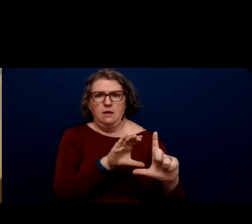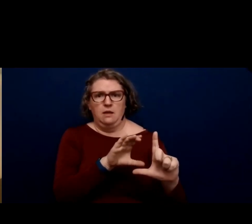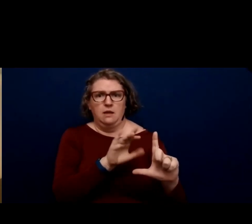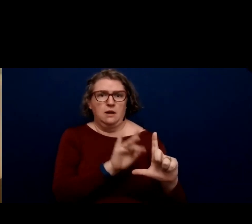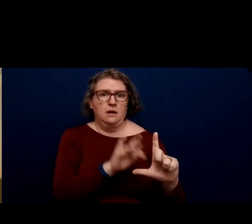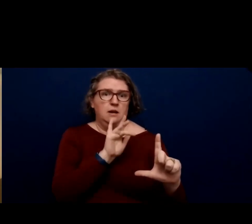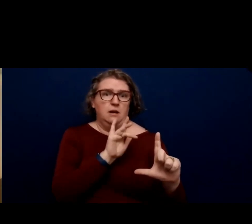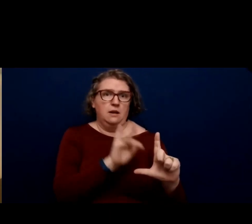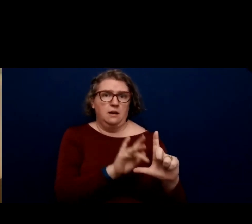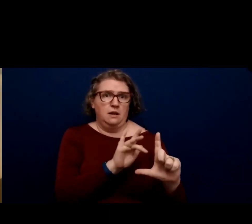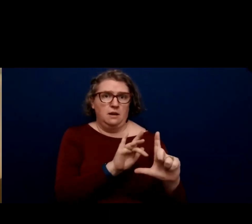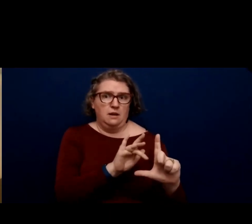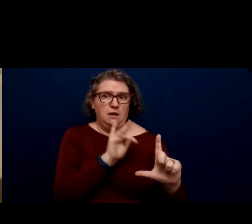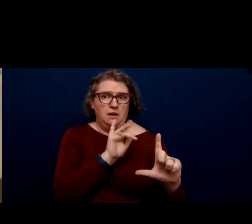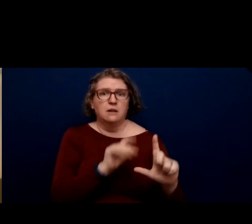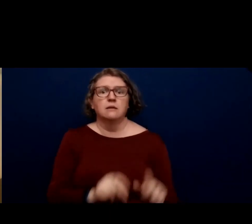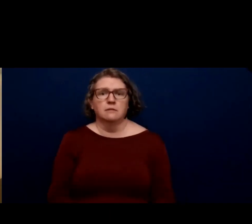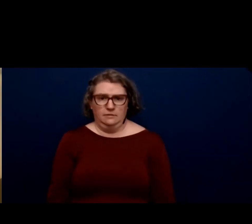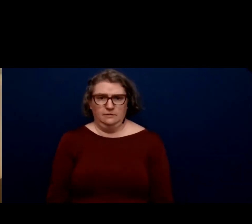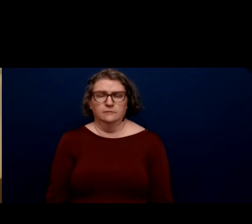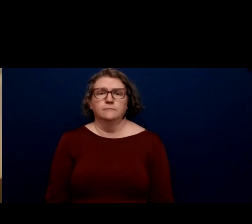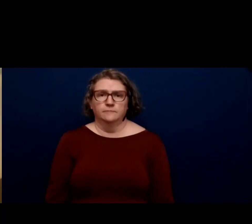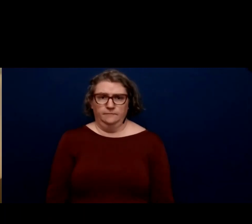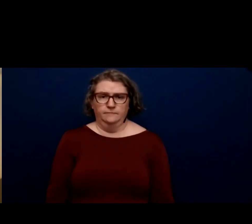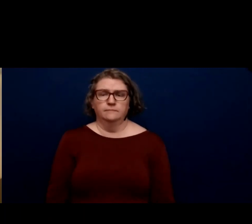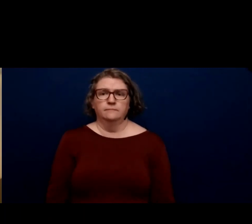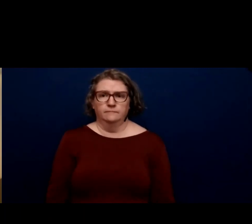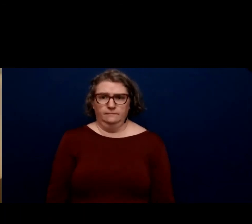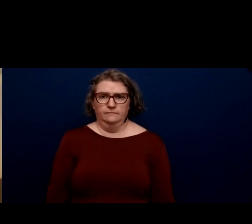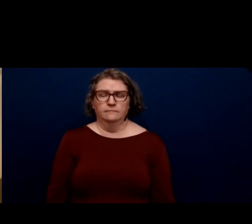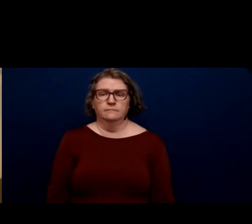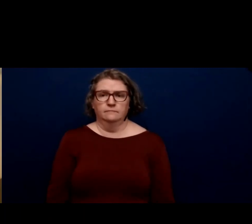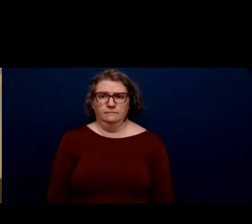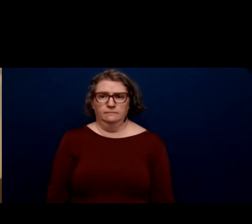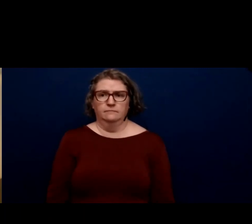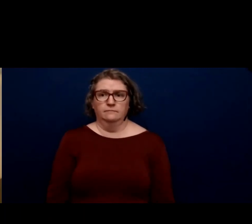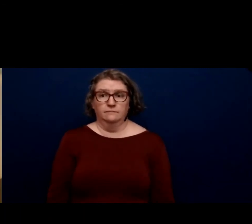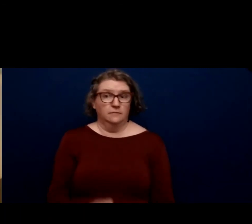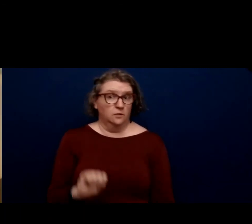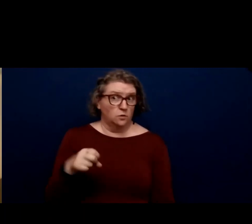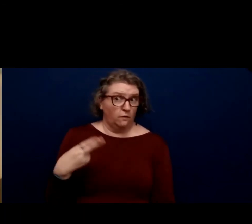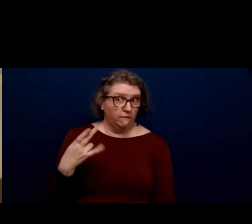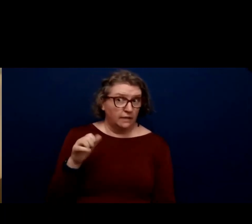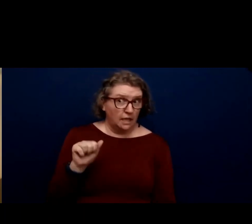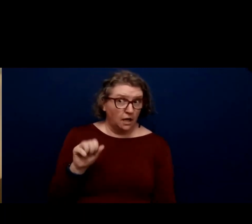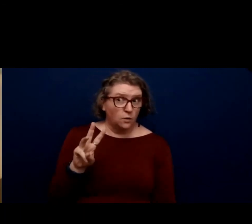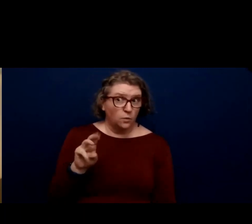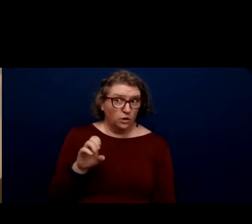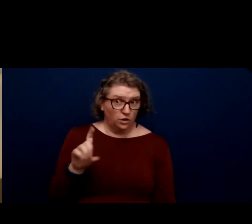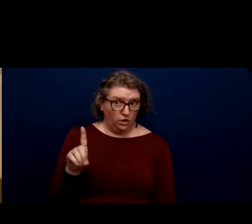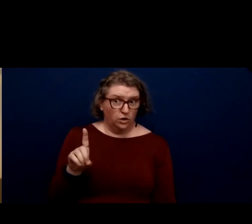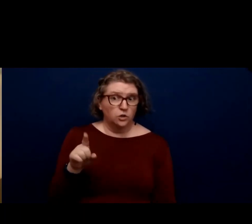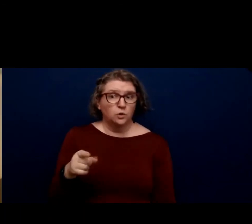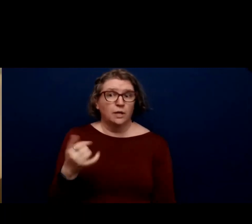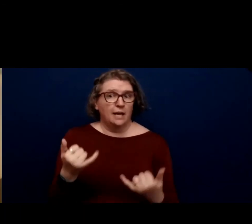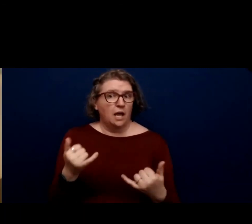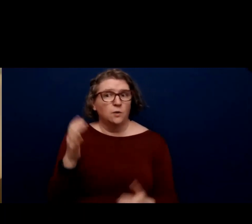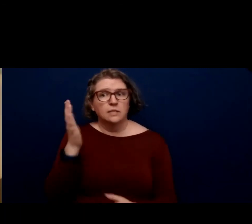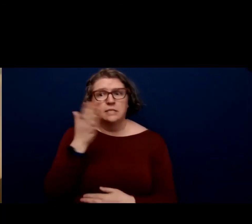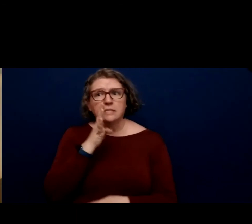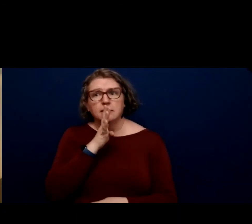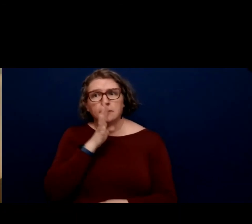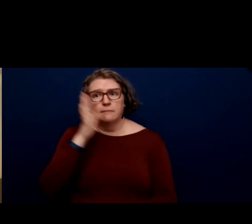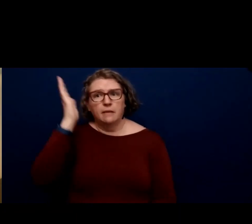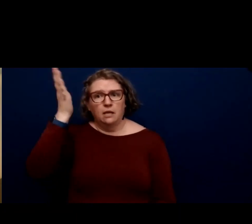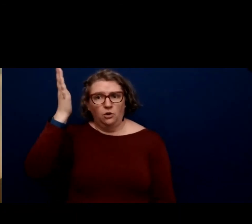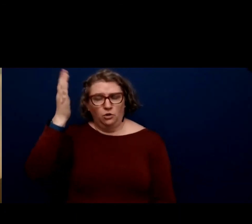it went off and on. Bottom of the screen on the left. So Dr. Sophia Udard, you are a panelist, a speaker now. need to unmute